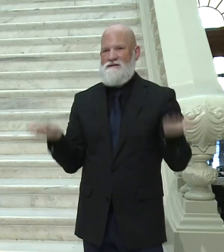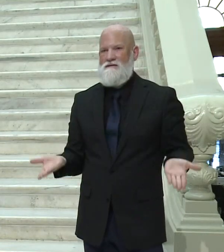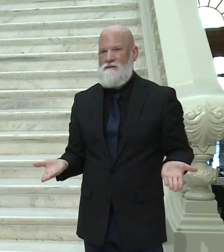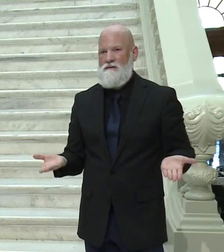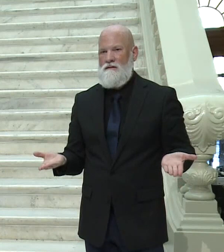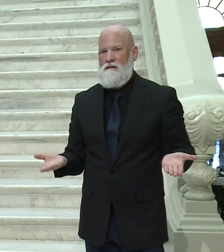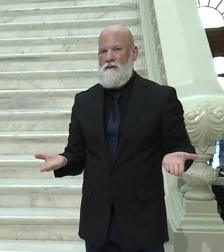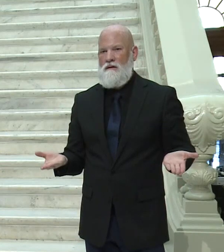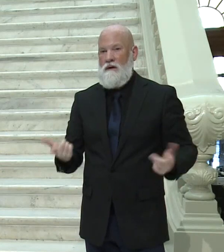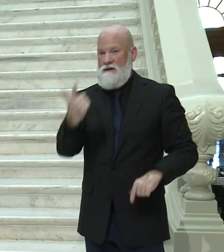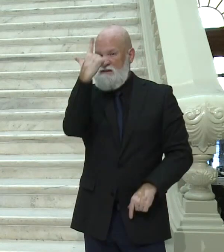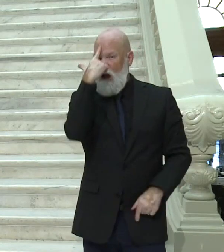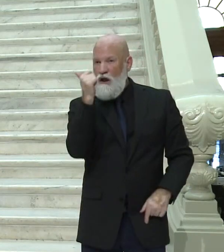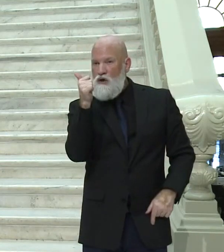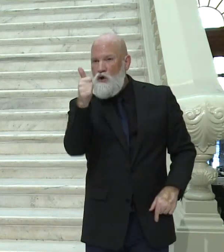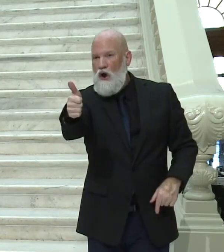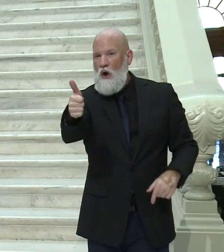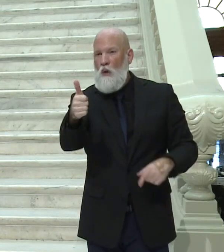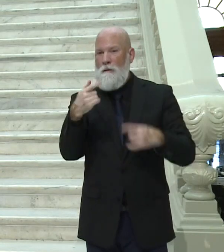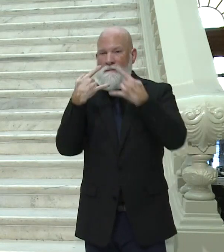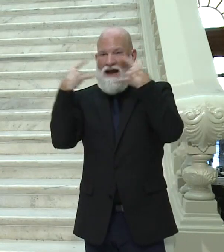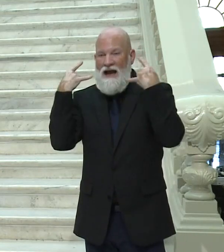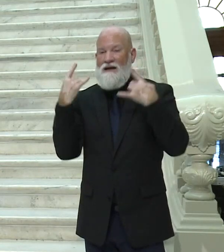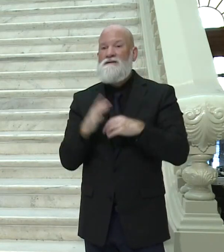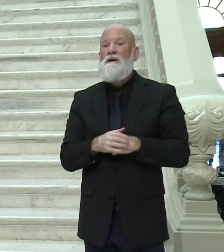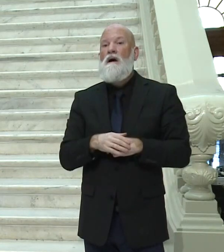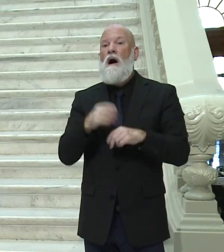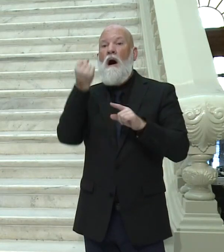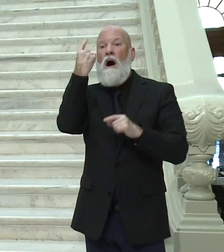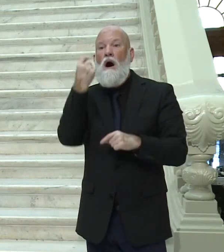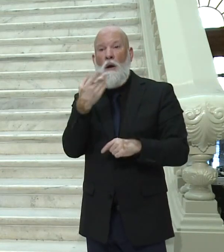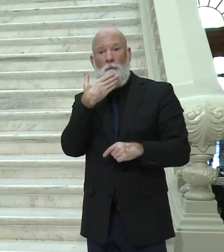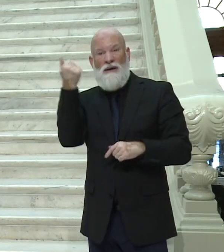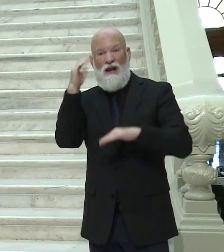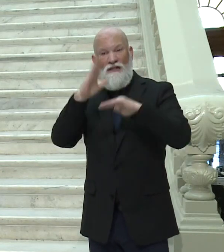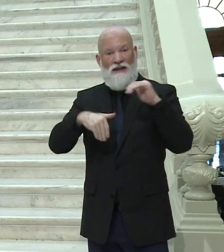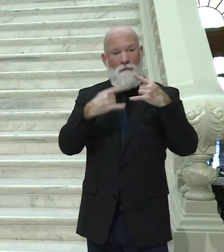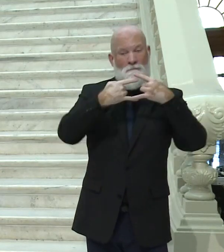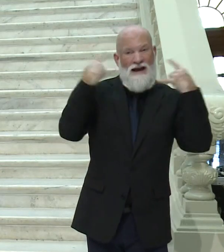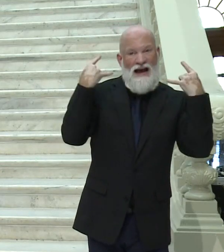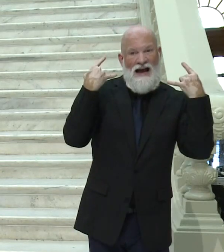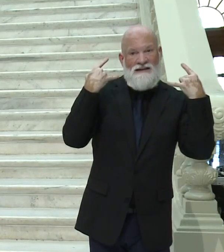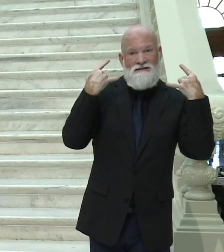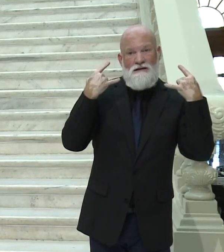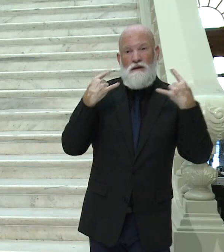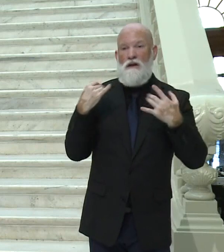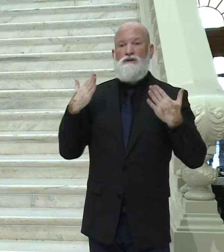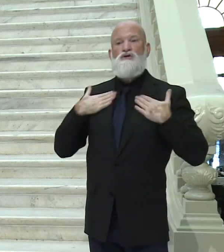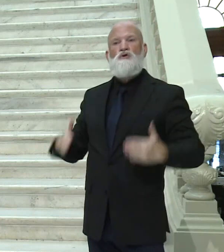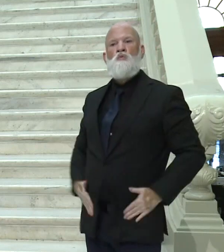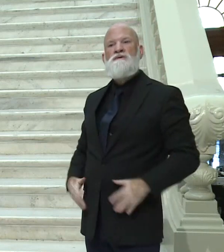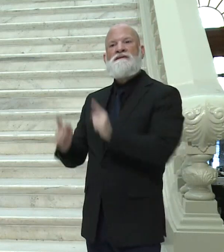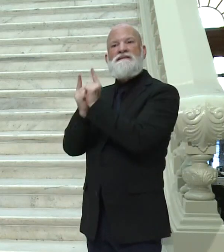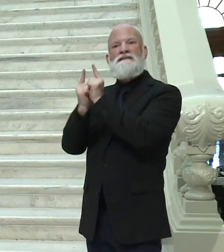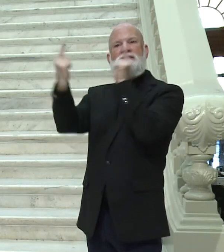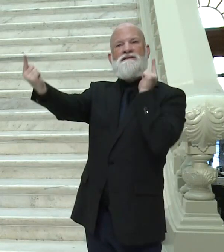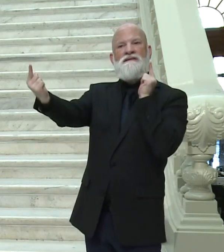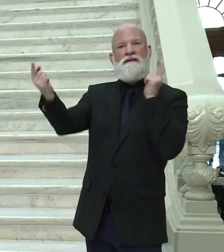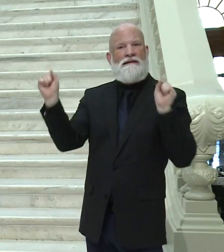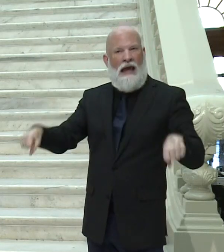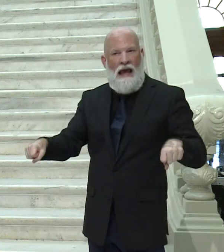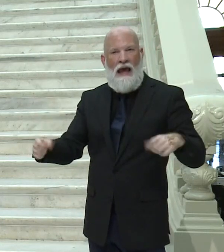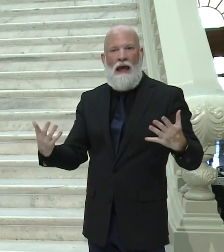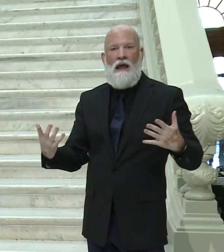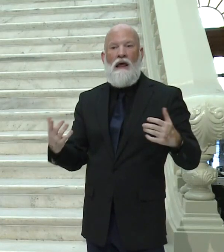works better than anything? Better than a mask, social distancing, and don't put yourself in a position where you can